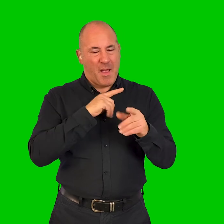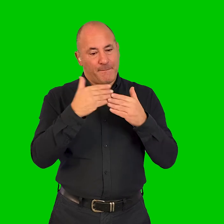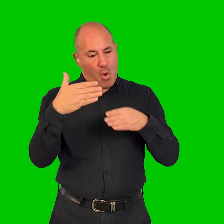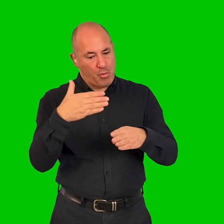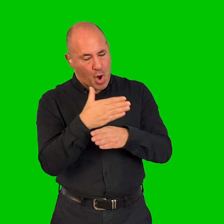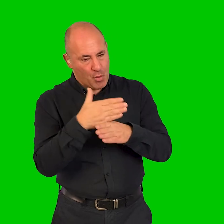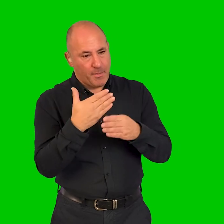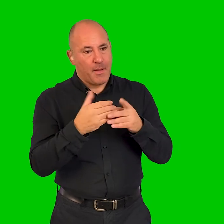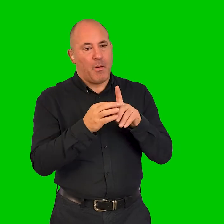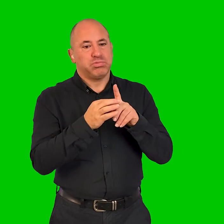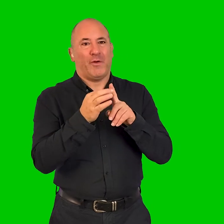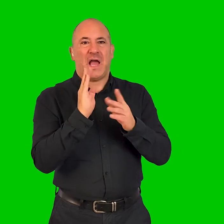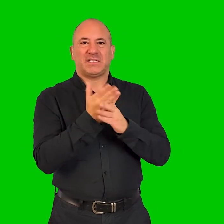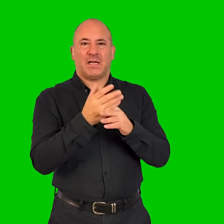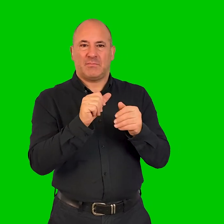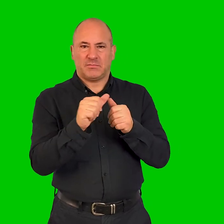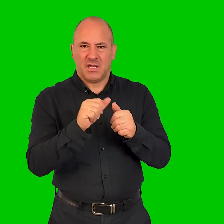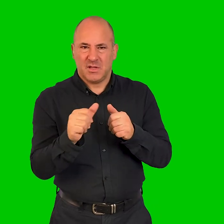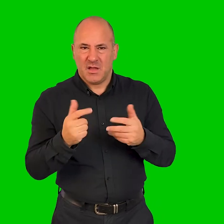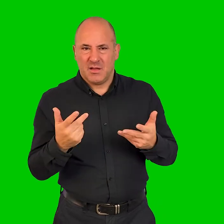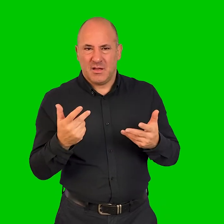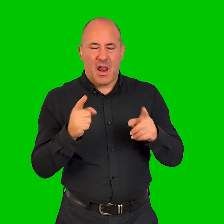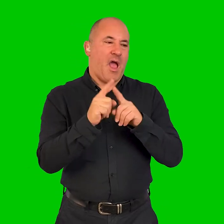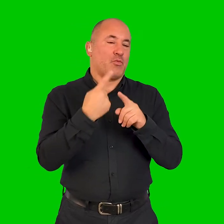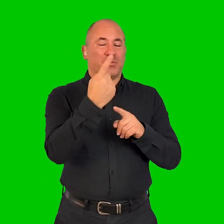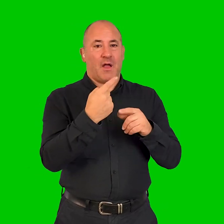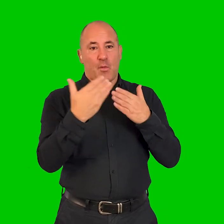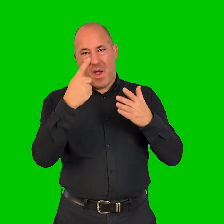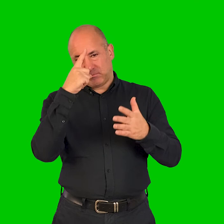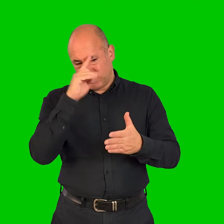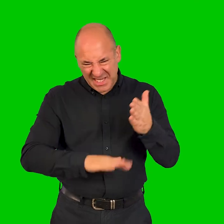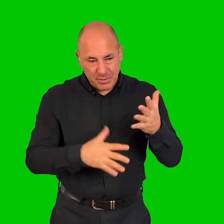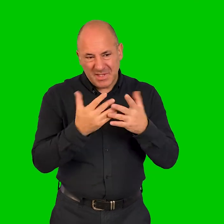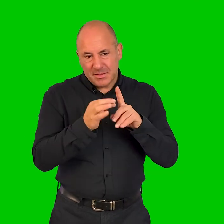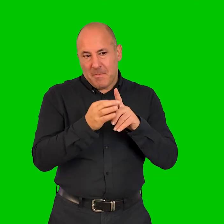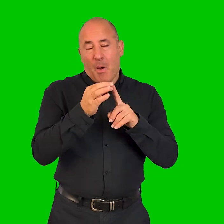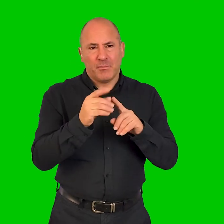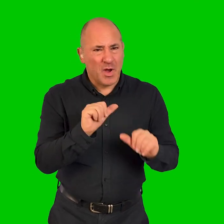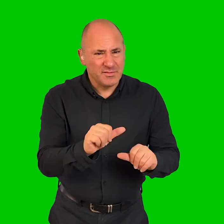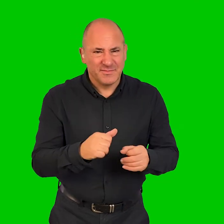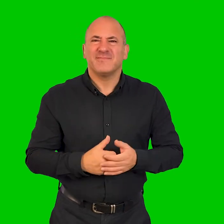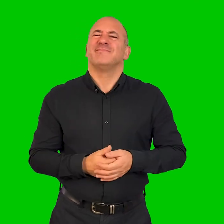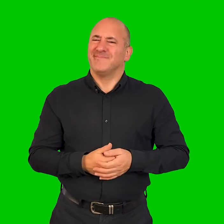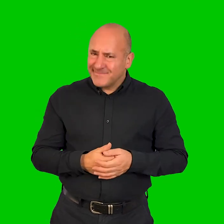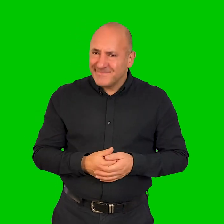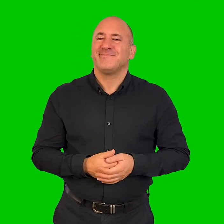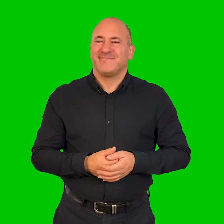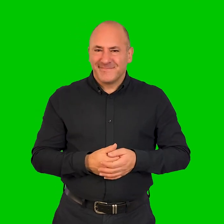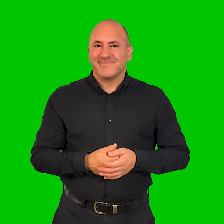stuff that you do gotten better, do you think, the more work that you've done, as you've got more experienced? Yes, it has got